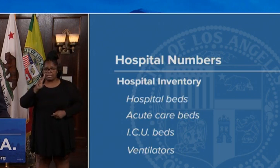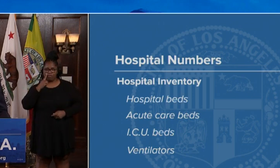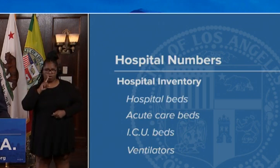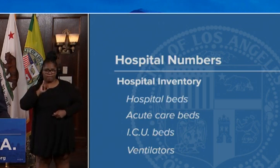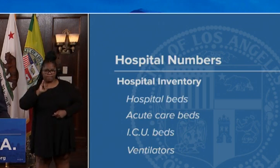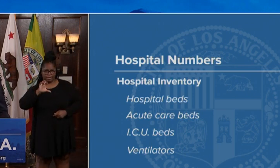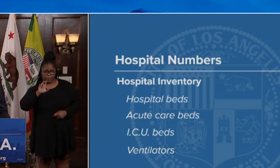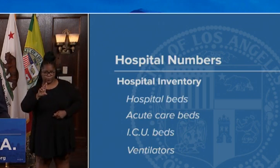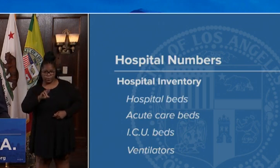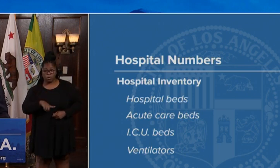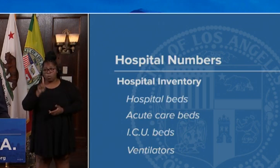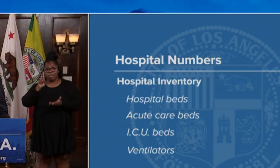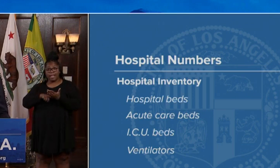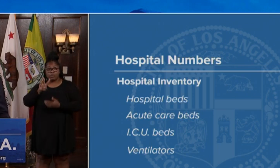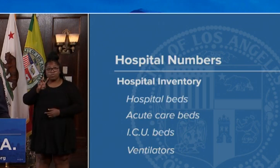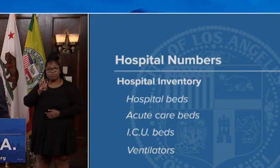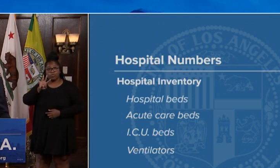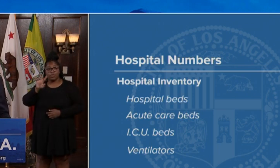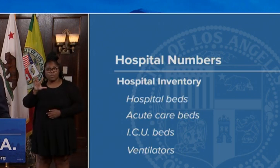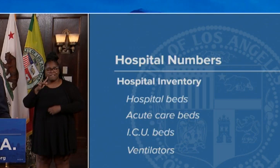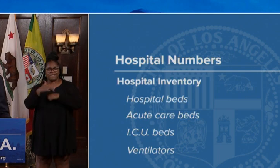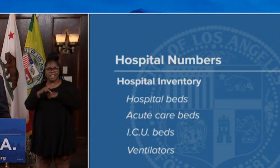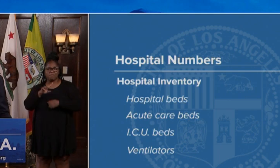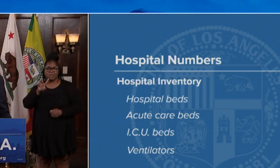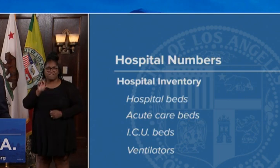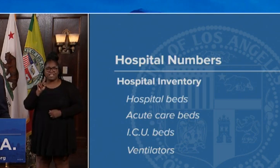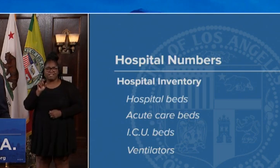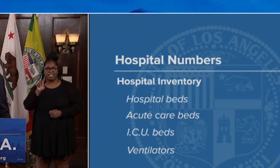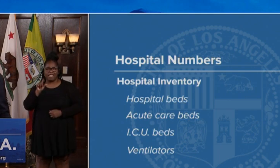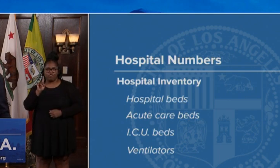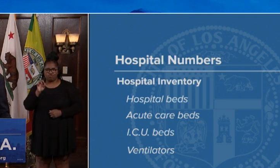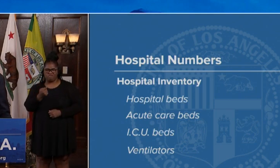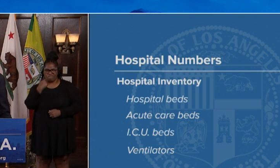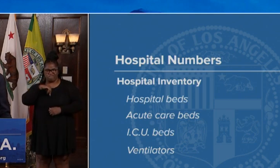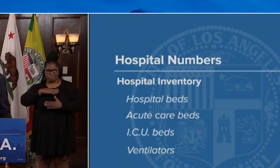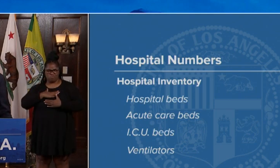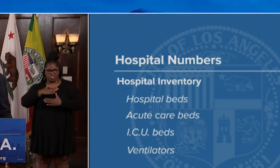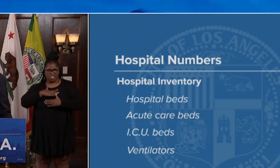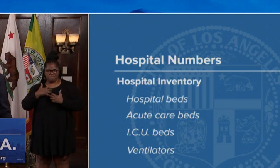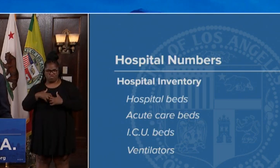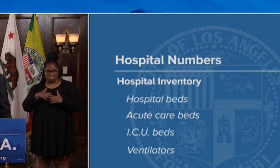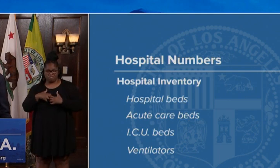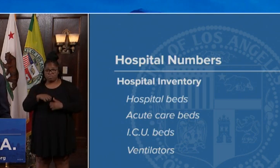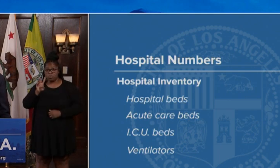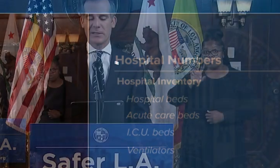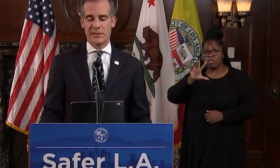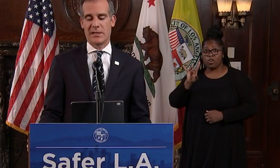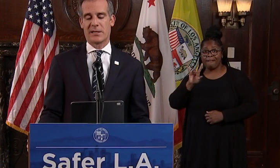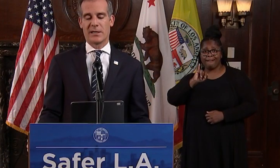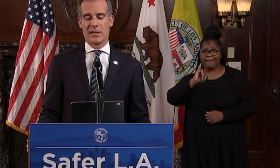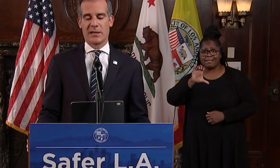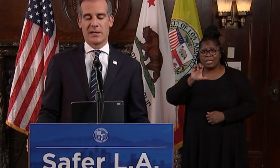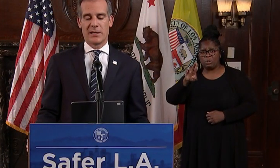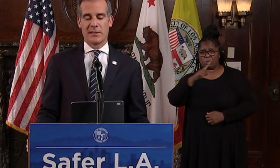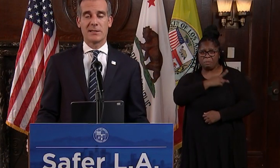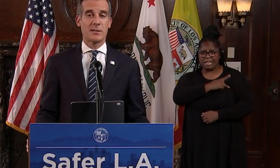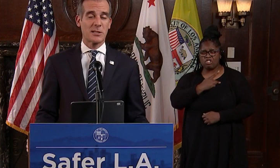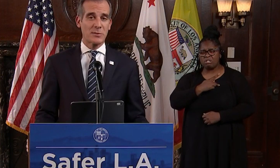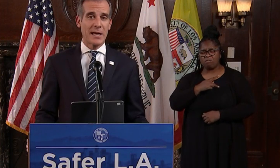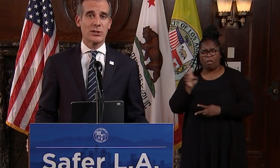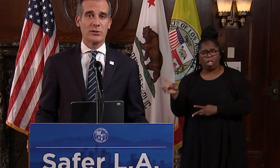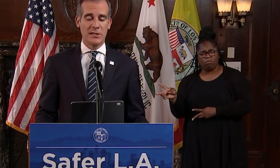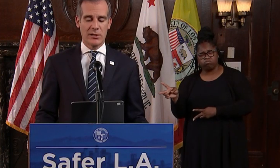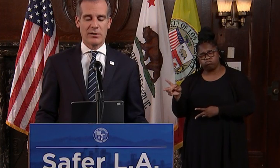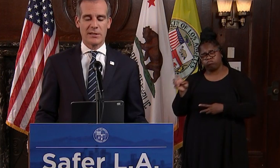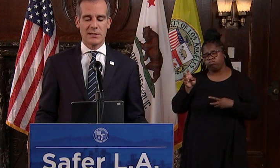have 1,243 available ventilators. We have 238 ICU patients who are severely sick. This is